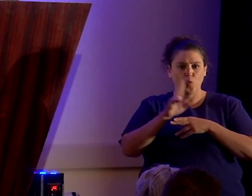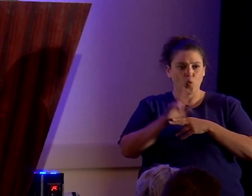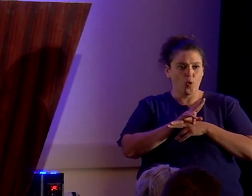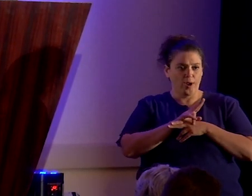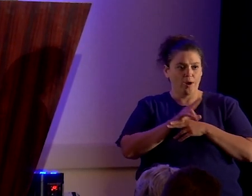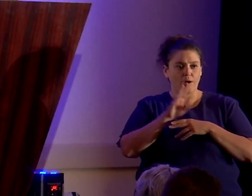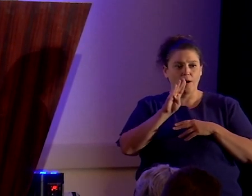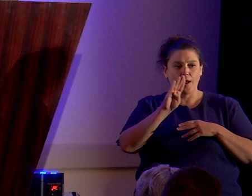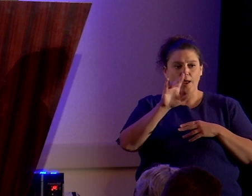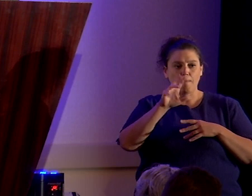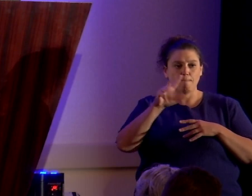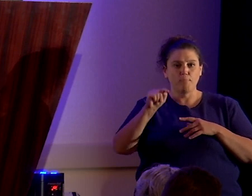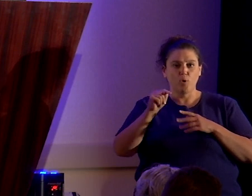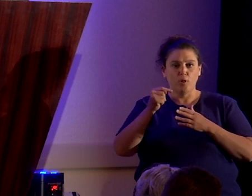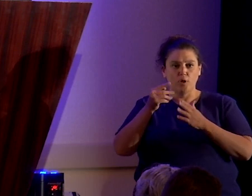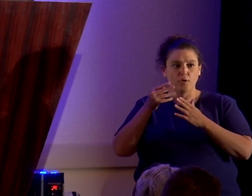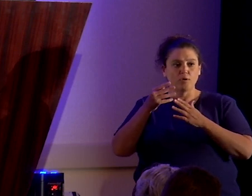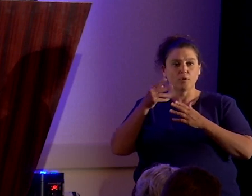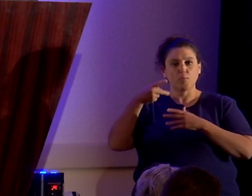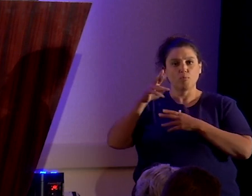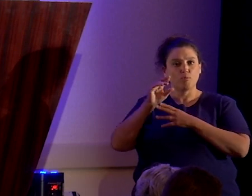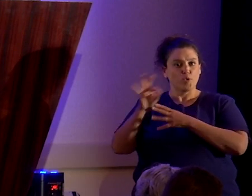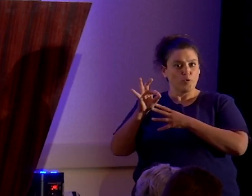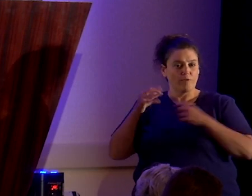vest and I had a bodyguard.